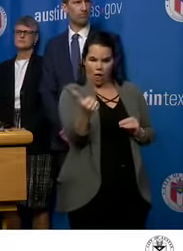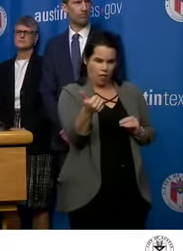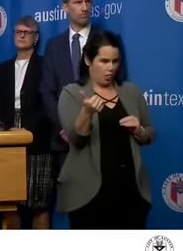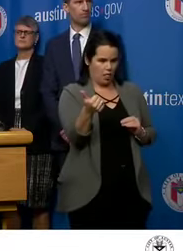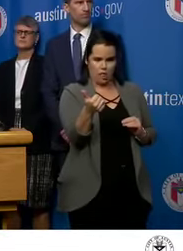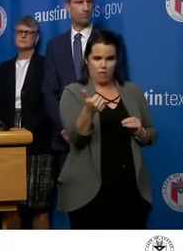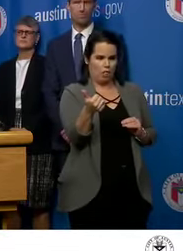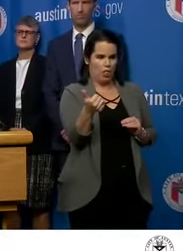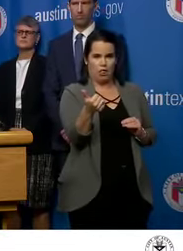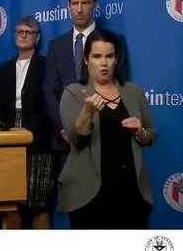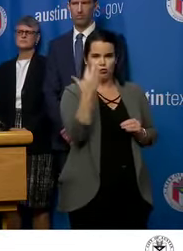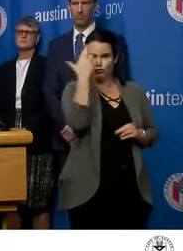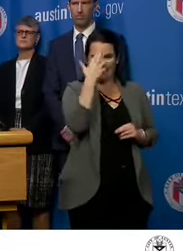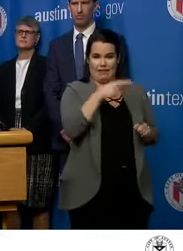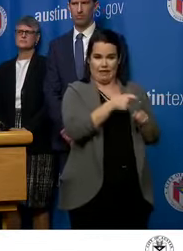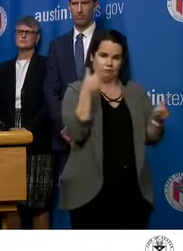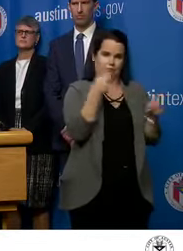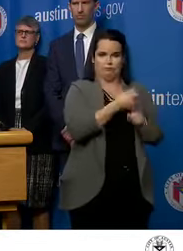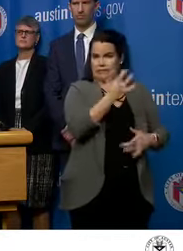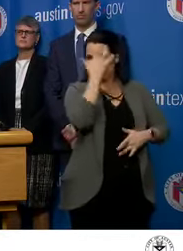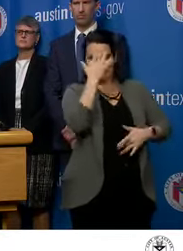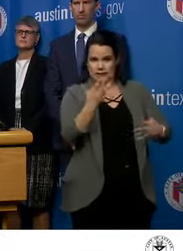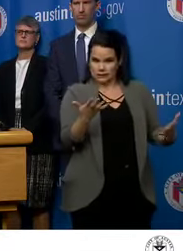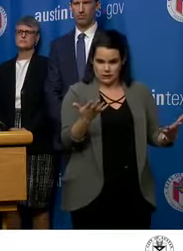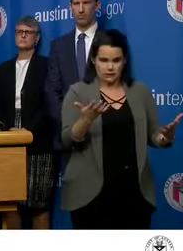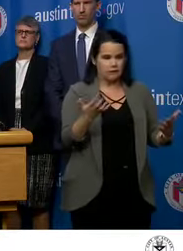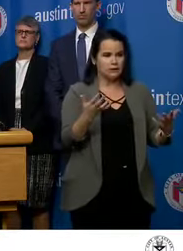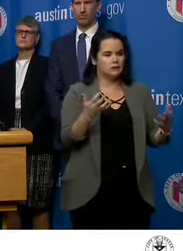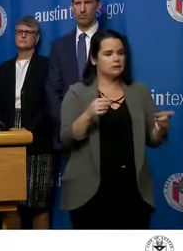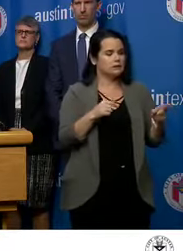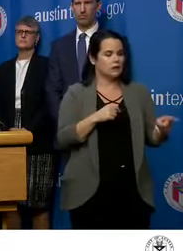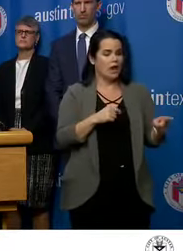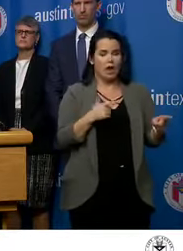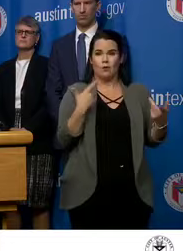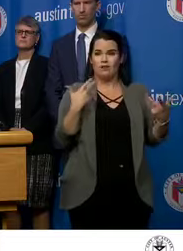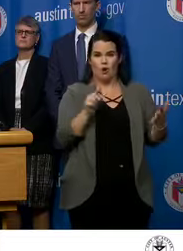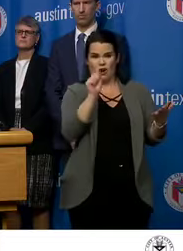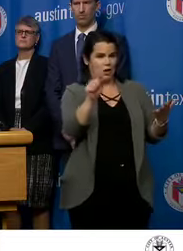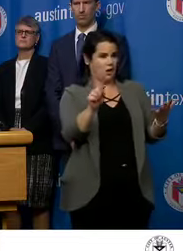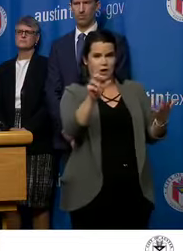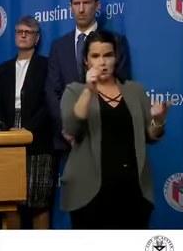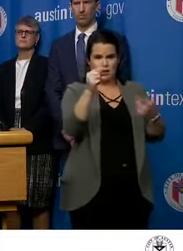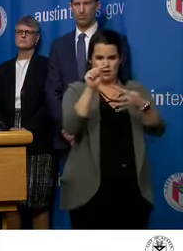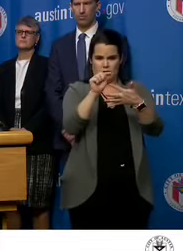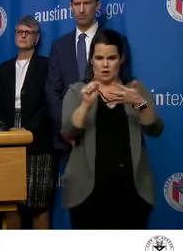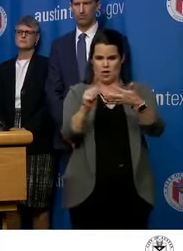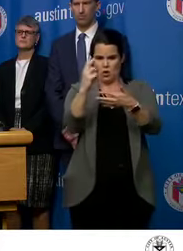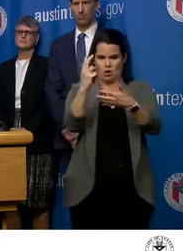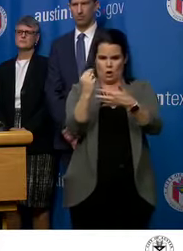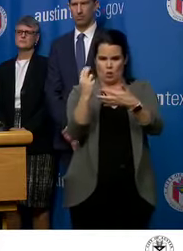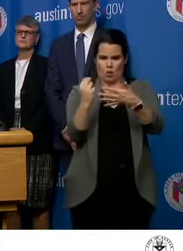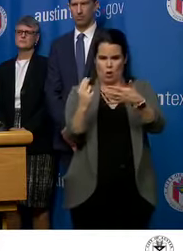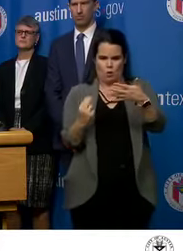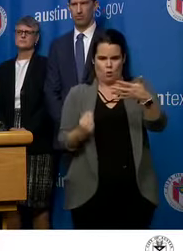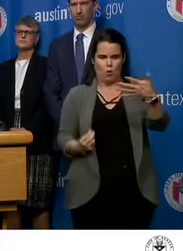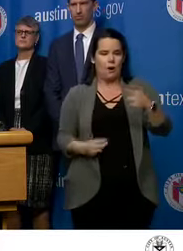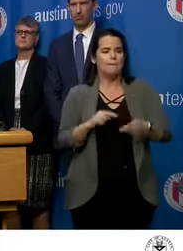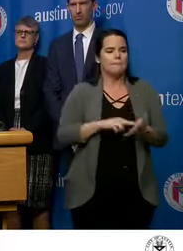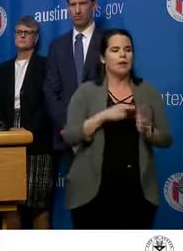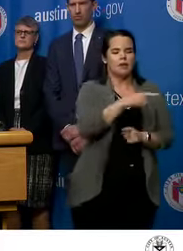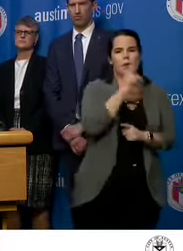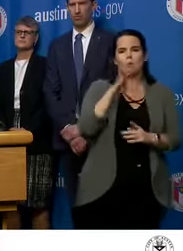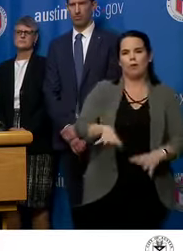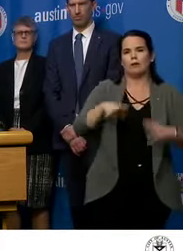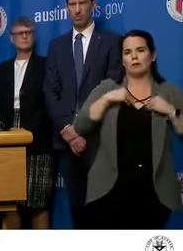and, um, they, uh, and we've ruled out other things, that they will accept those cases for